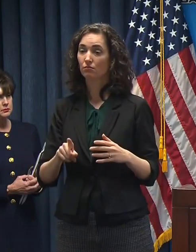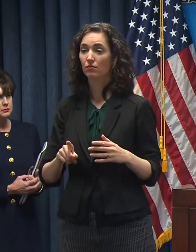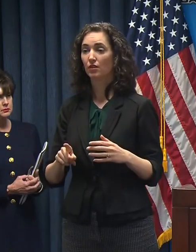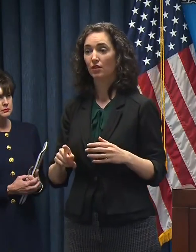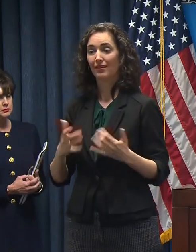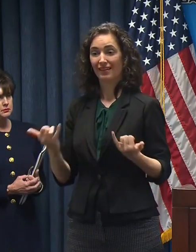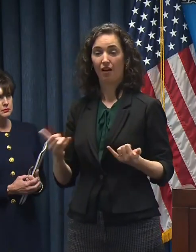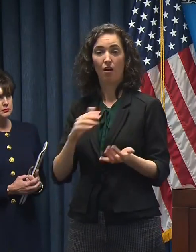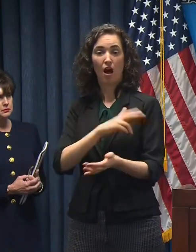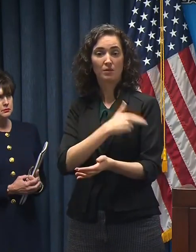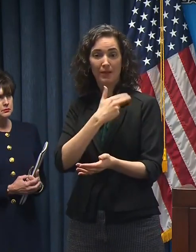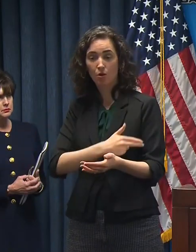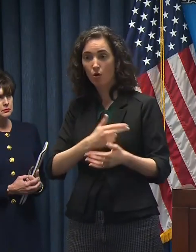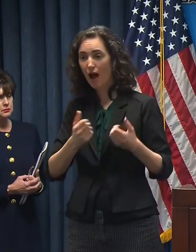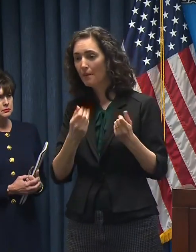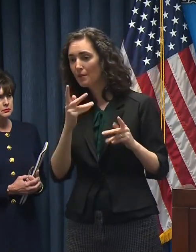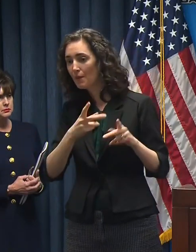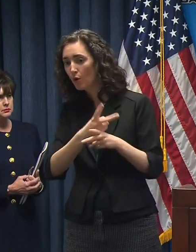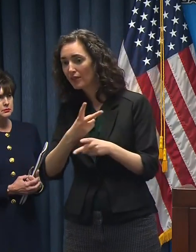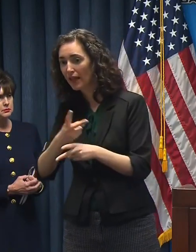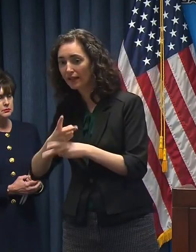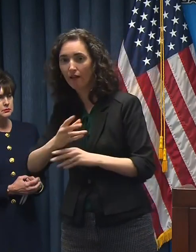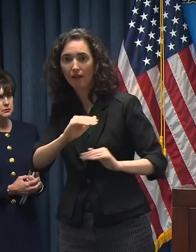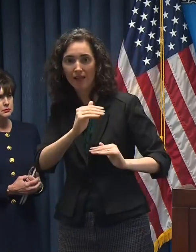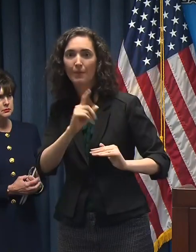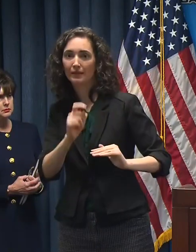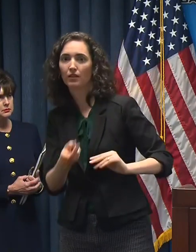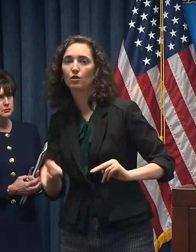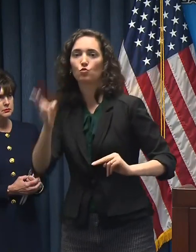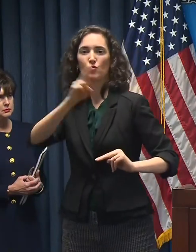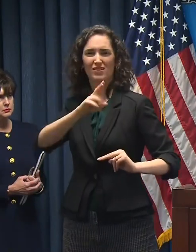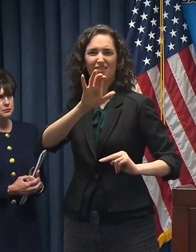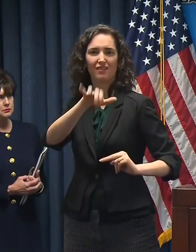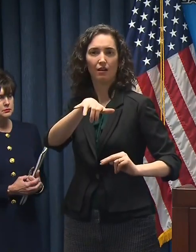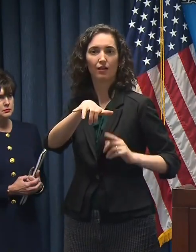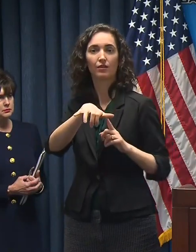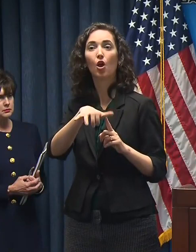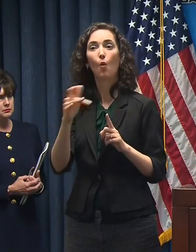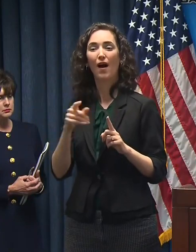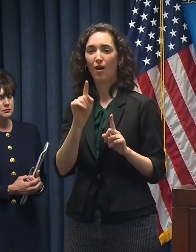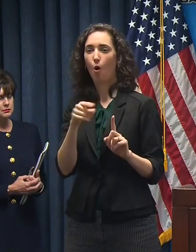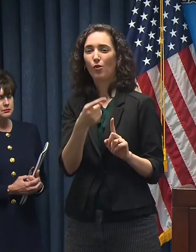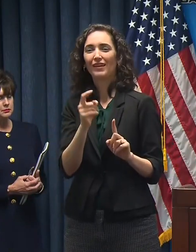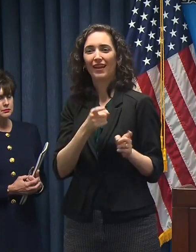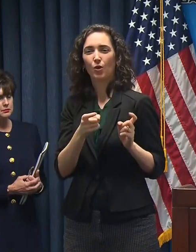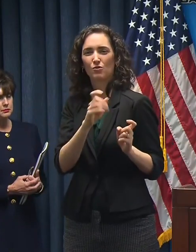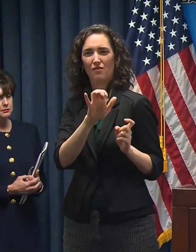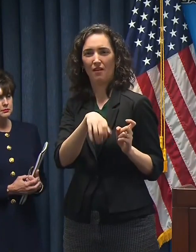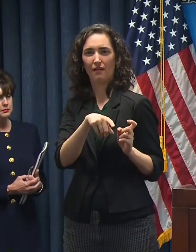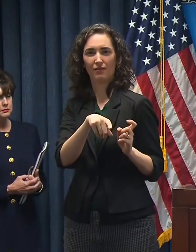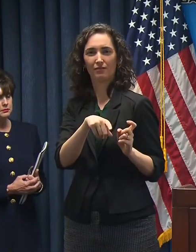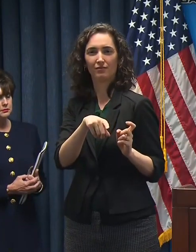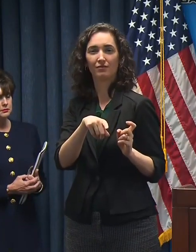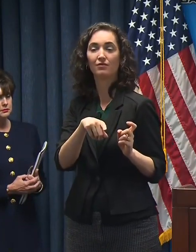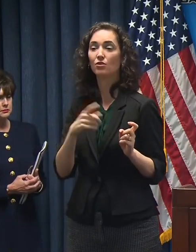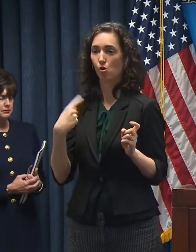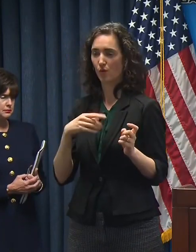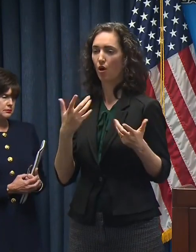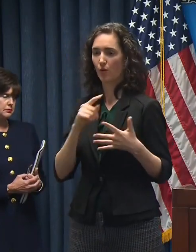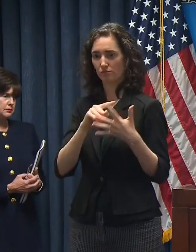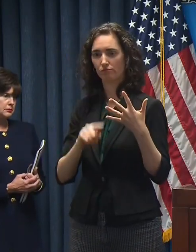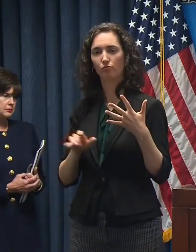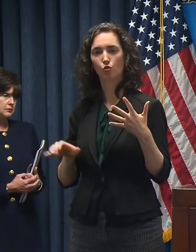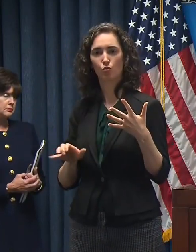medical capacity because that's the only part of the equation that we are somewhat in control of. So we are doing those things.